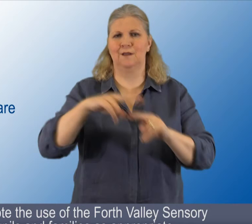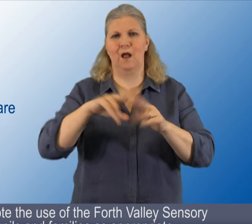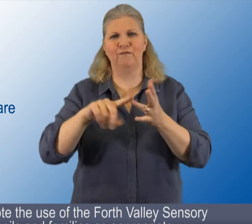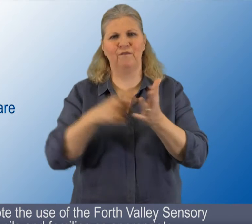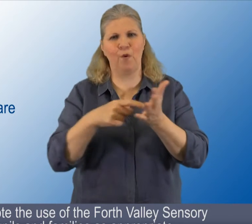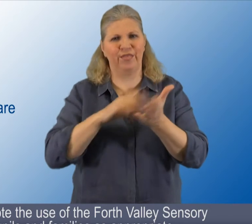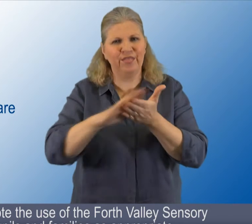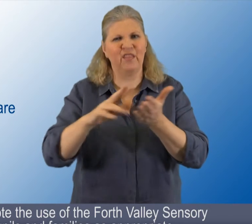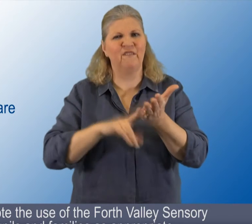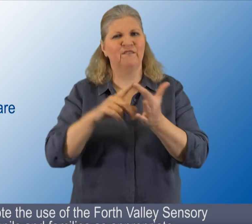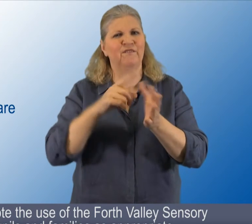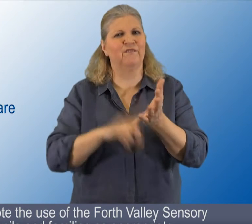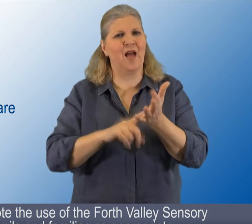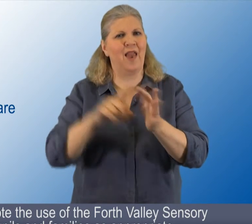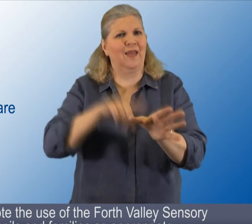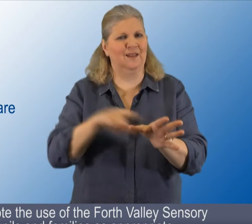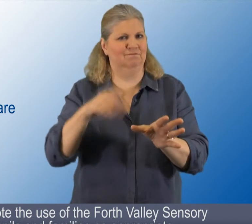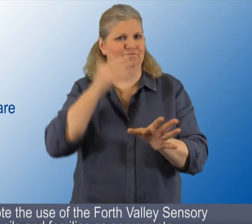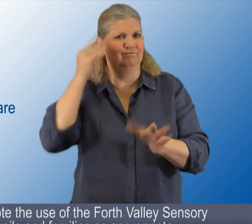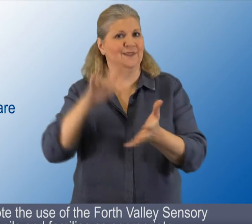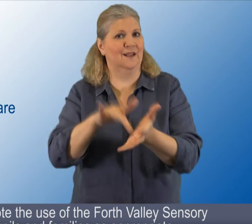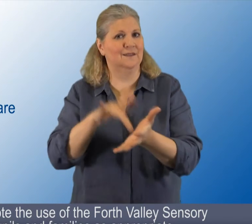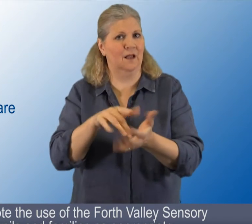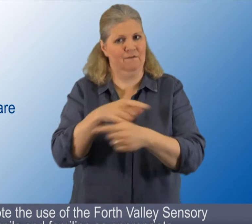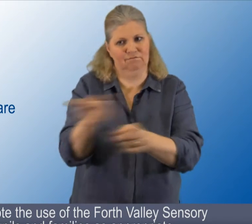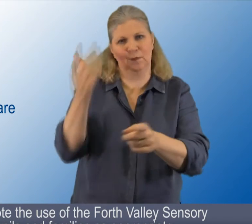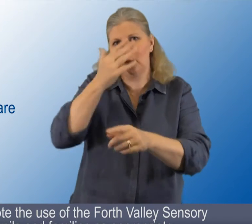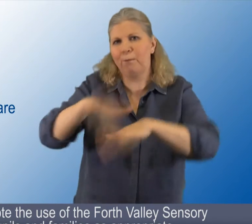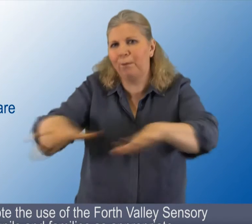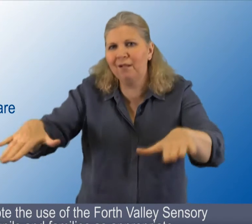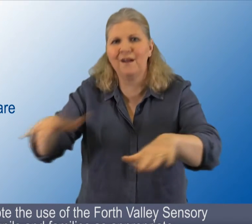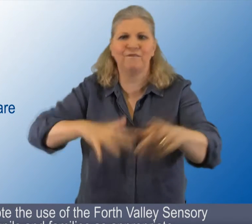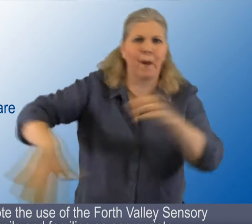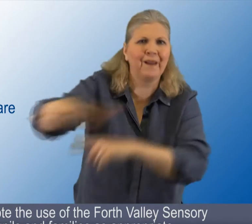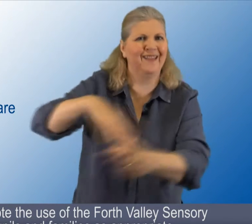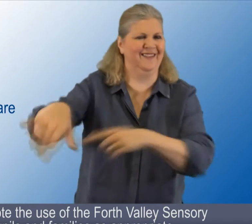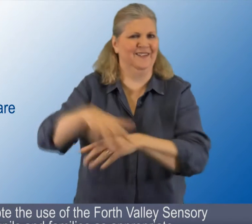Subaction to promote the use of the Forth Valley Sensory Centre to pupils and families as appropriate